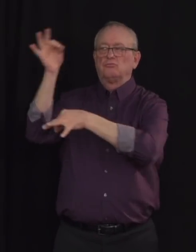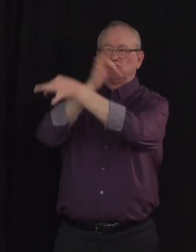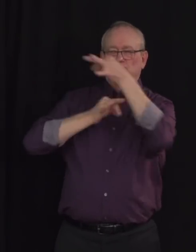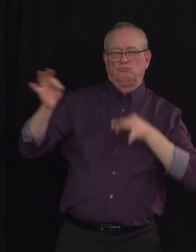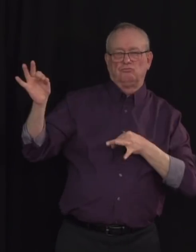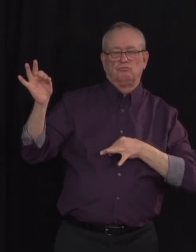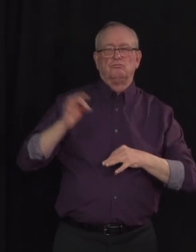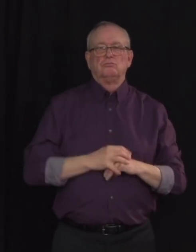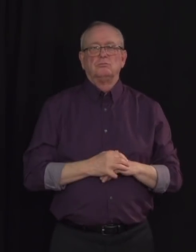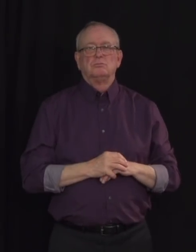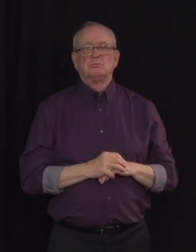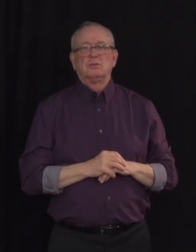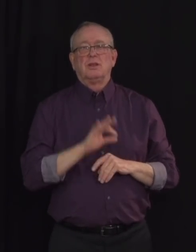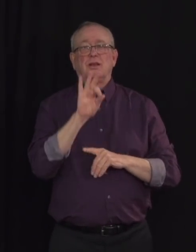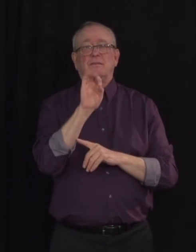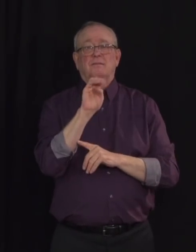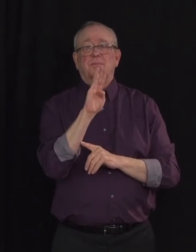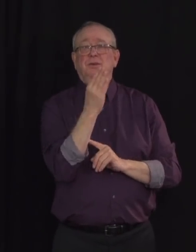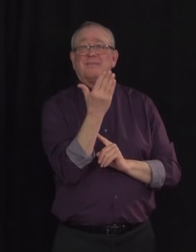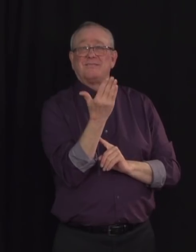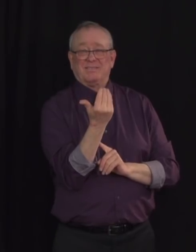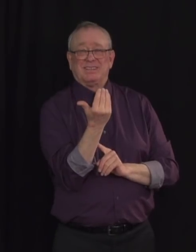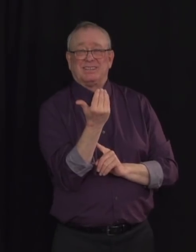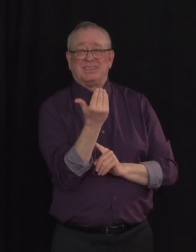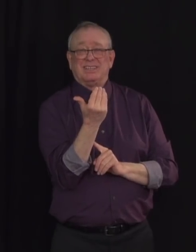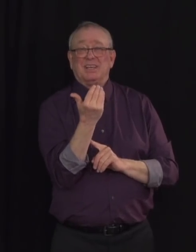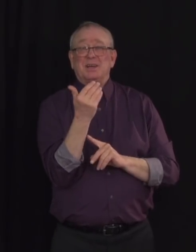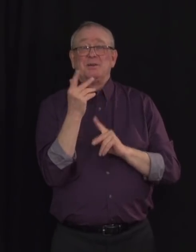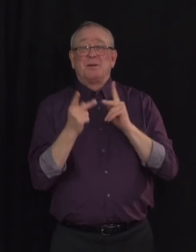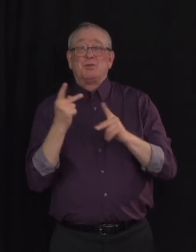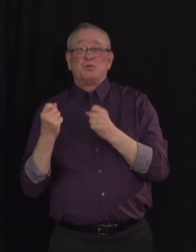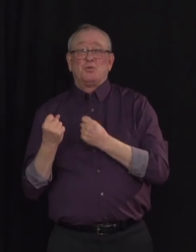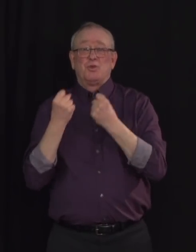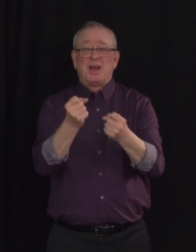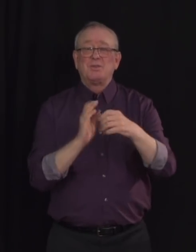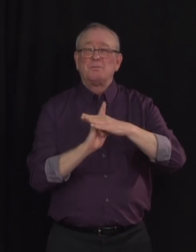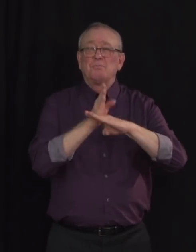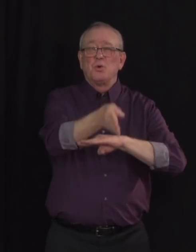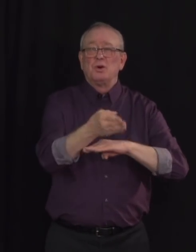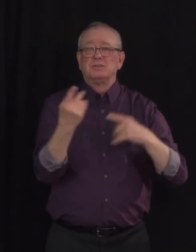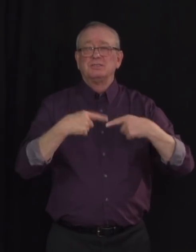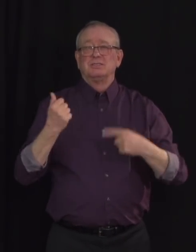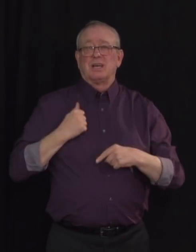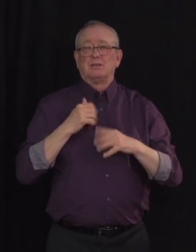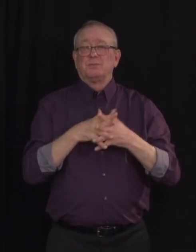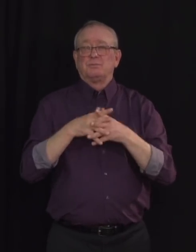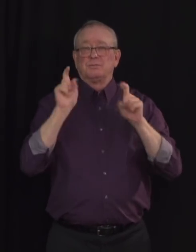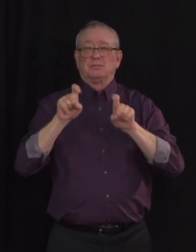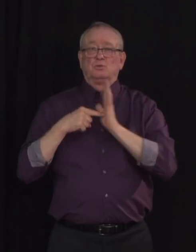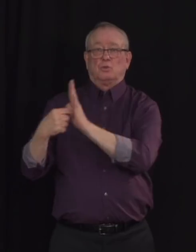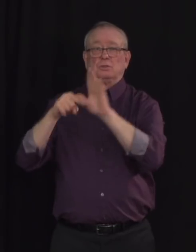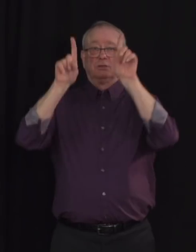arriving via a land border crossing will be required to show proof of a negative PCR test completed in the United States